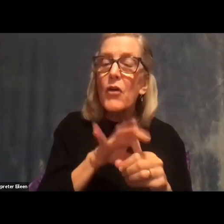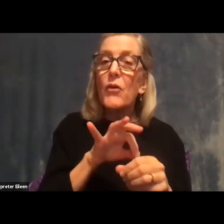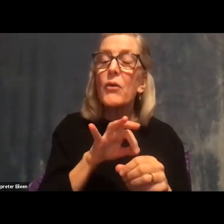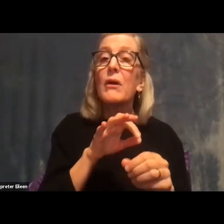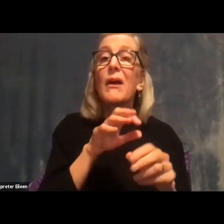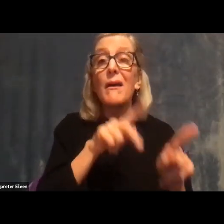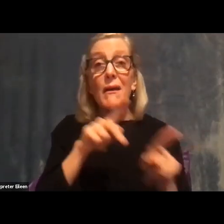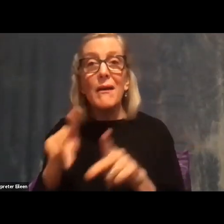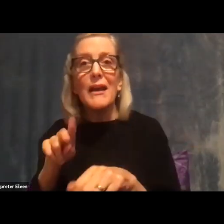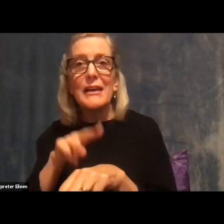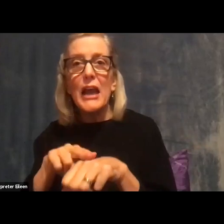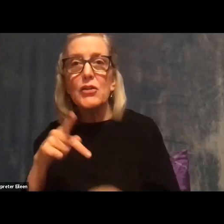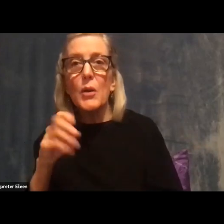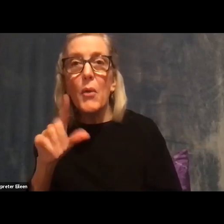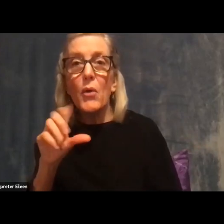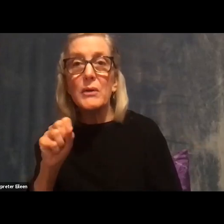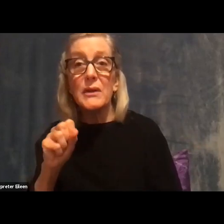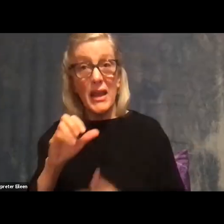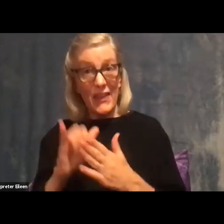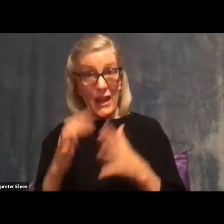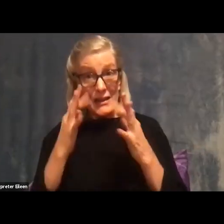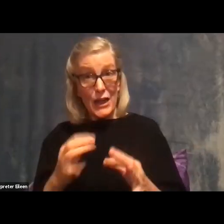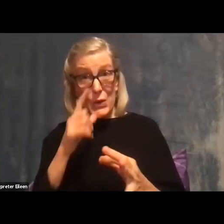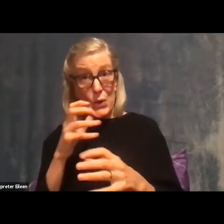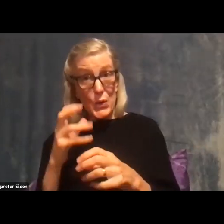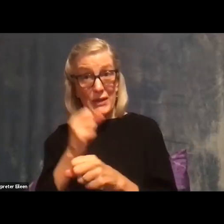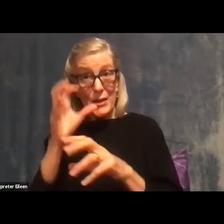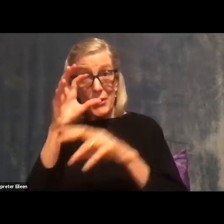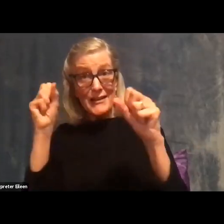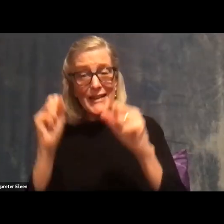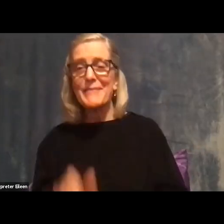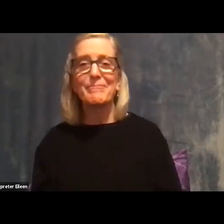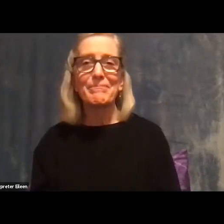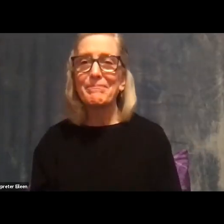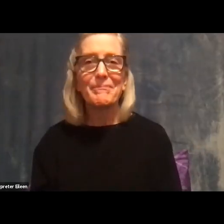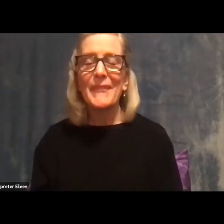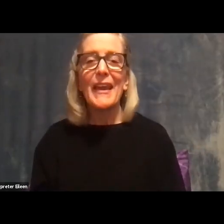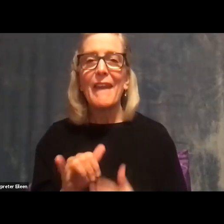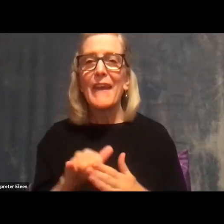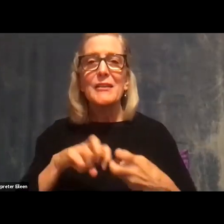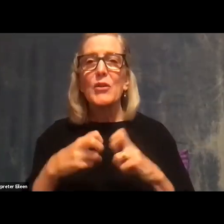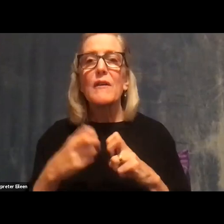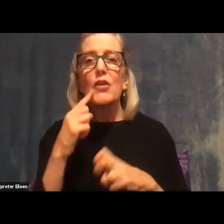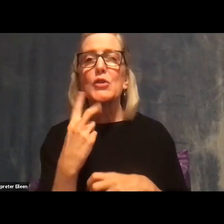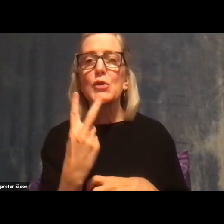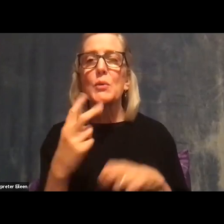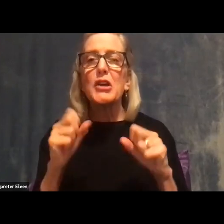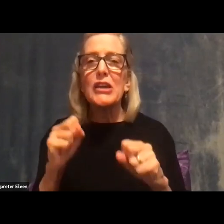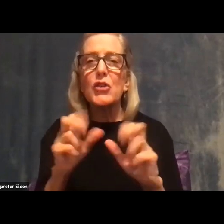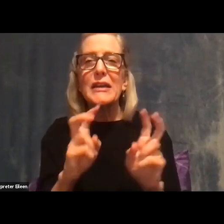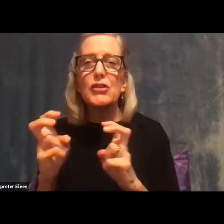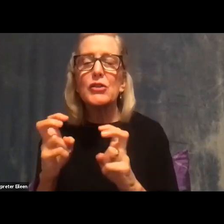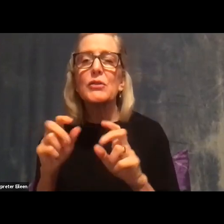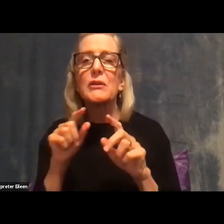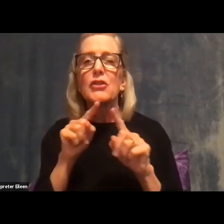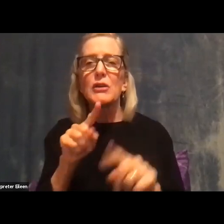but it doesn't determine who wins the presidency. And this is really the crux of two potential issues with polling in 2016, a lack of